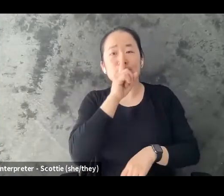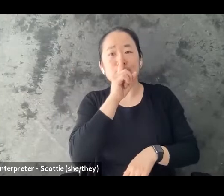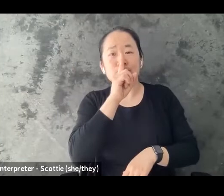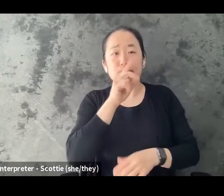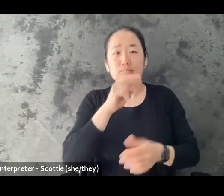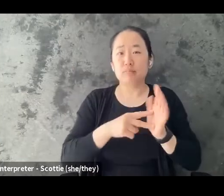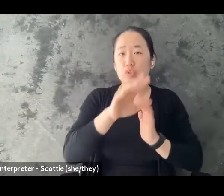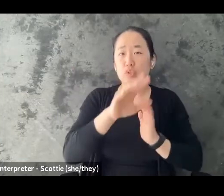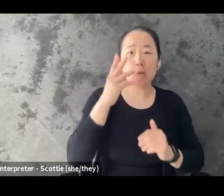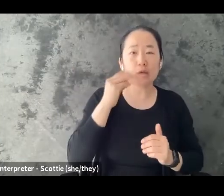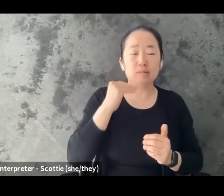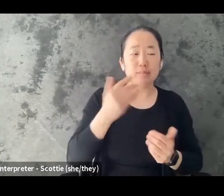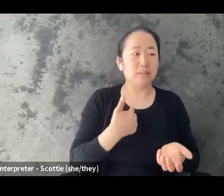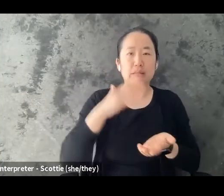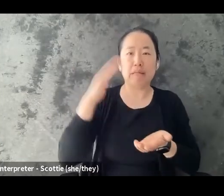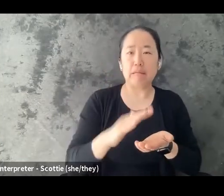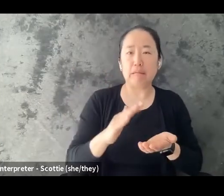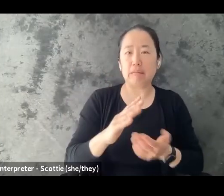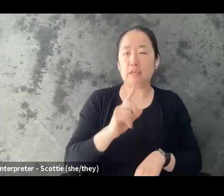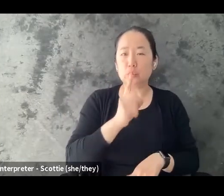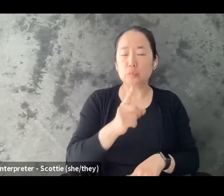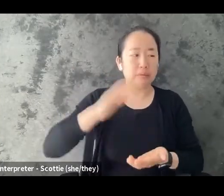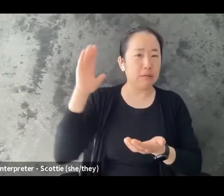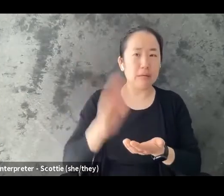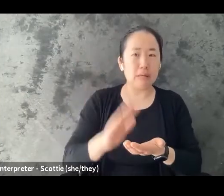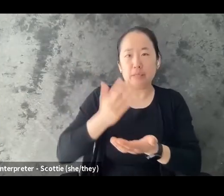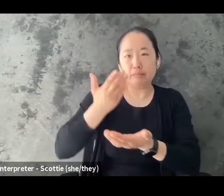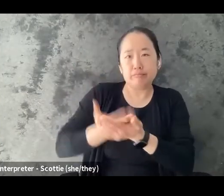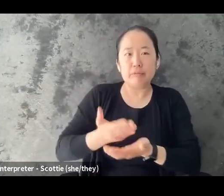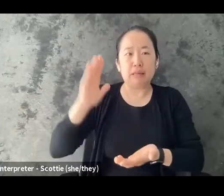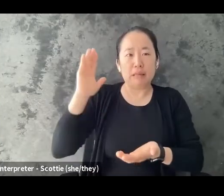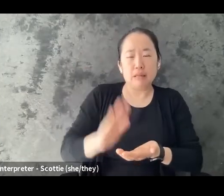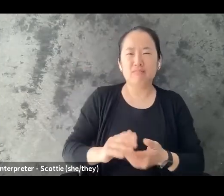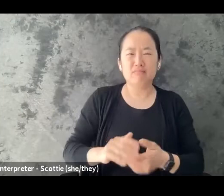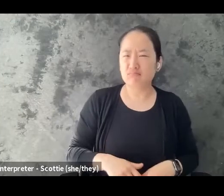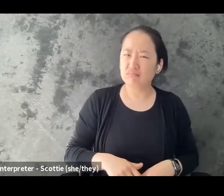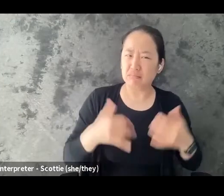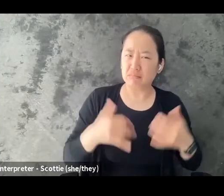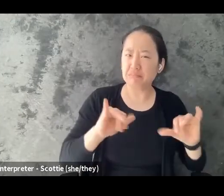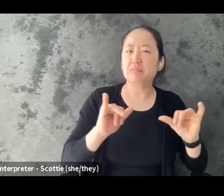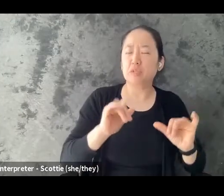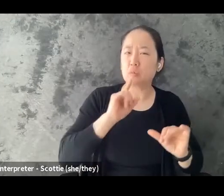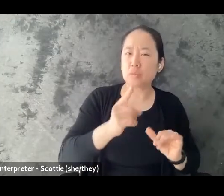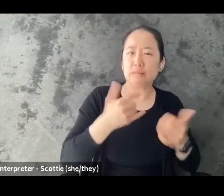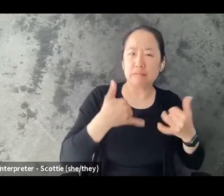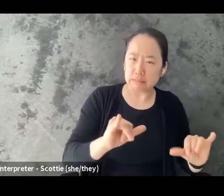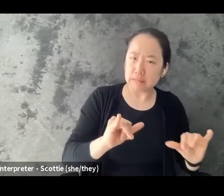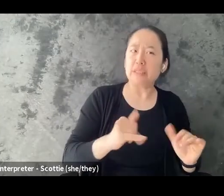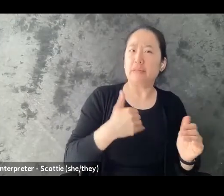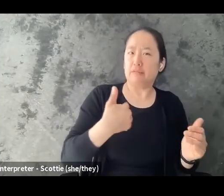real, or less legitimate. And also just because you're in a relationship with someone, that does not mean that you're obligated to share everything